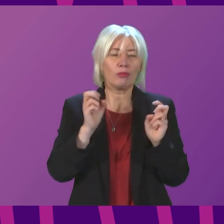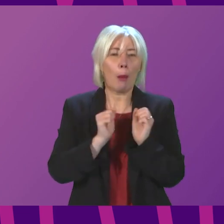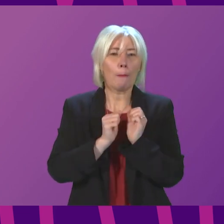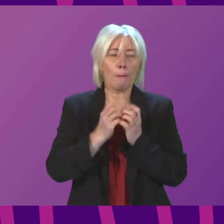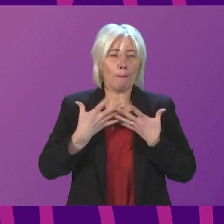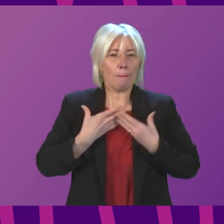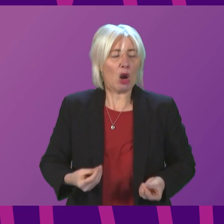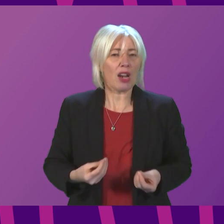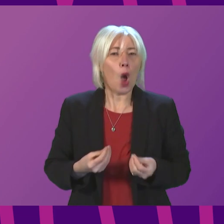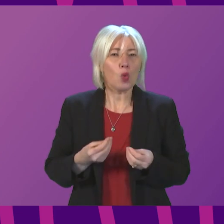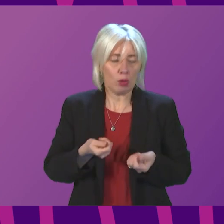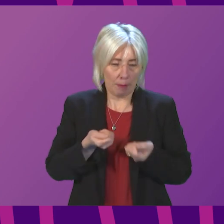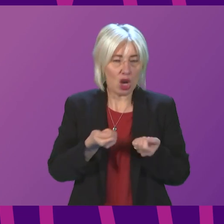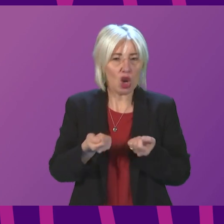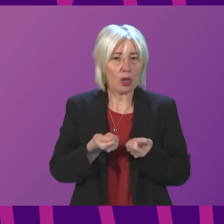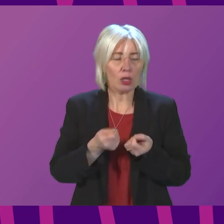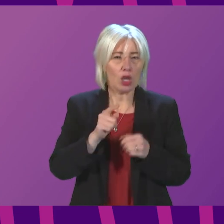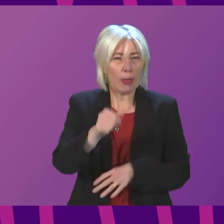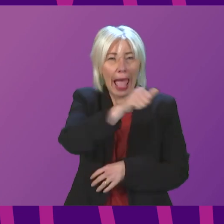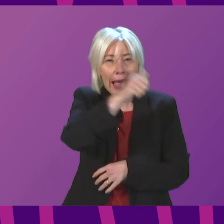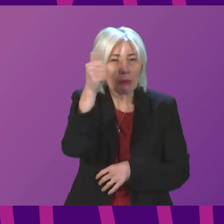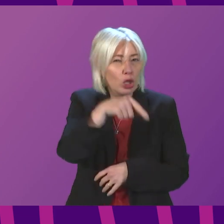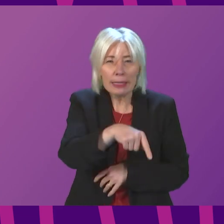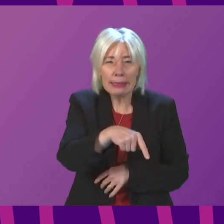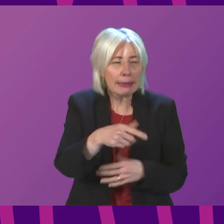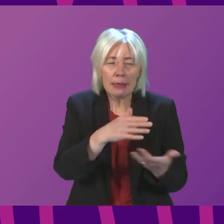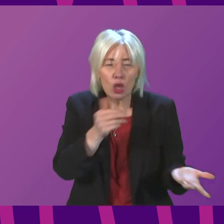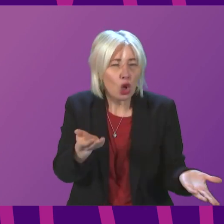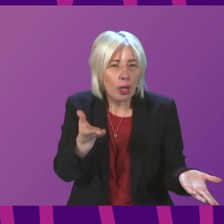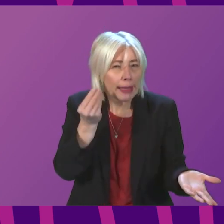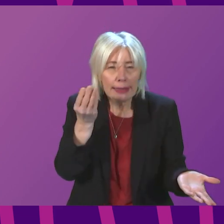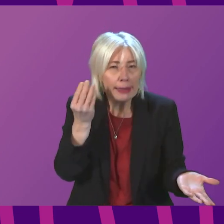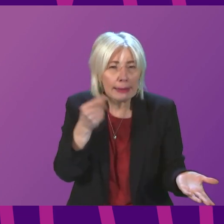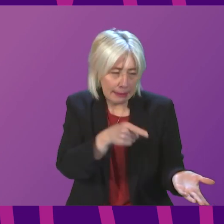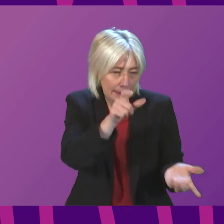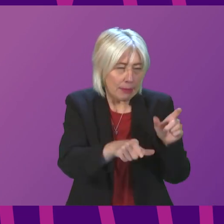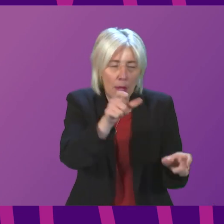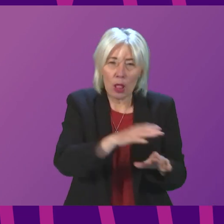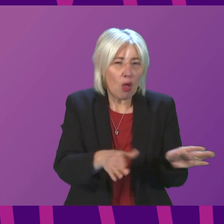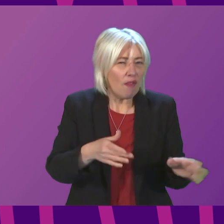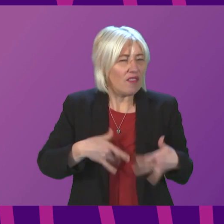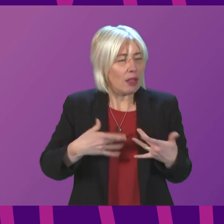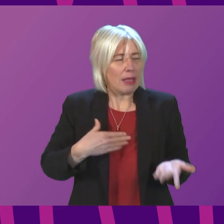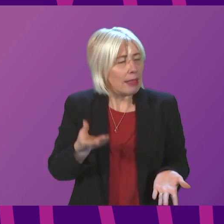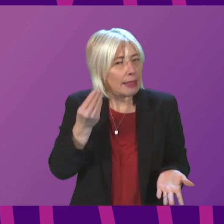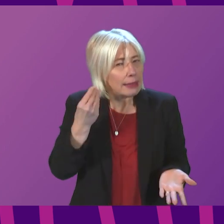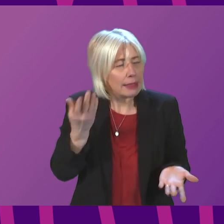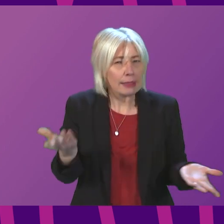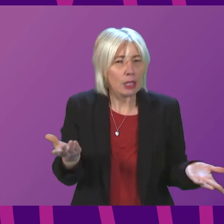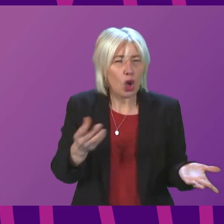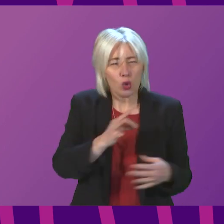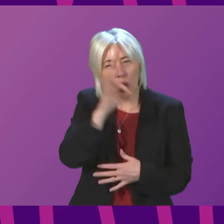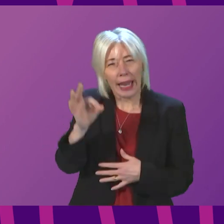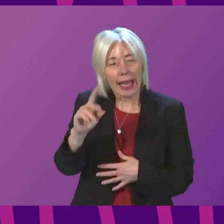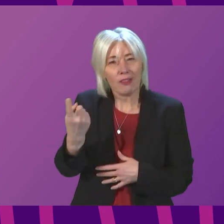also need to listen to them too and that expertise is not being heard. They are not felt listened to. Can I offer a suggestion and ask of the